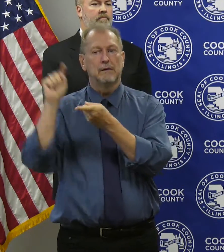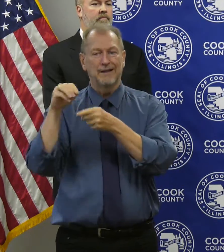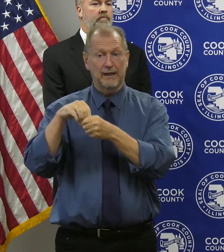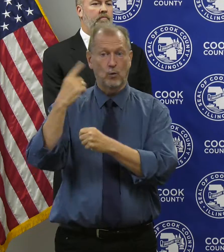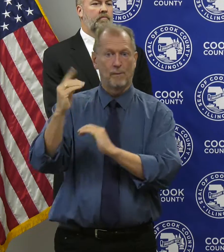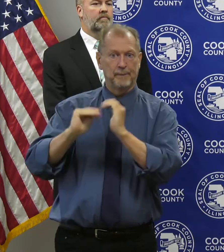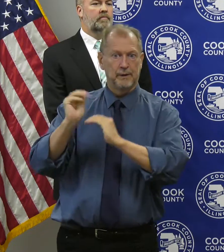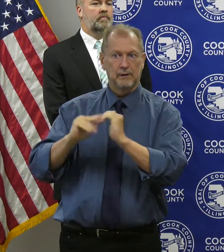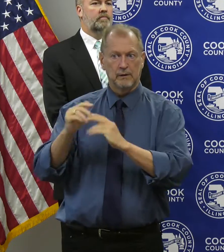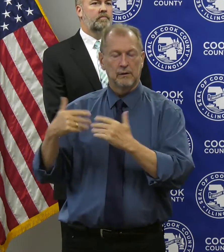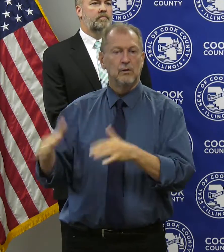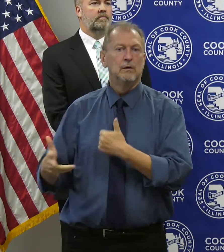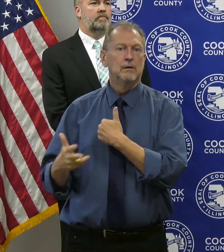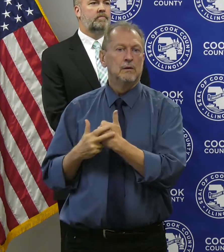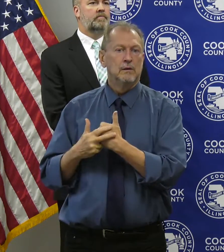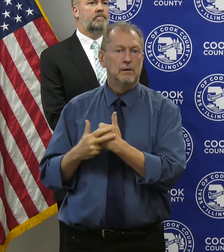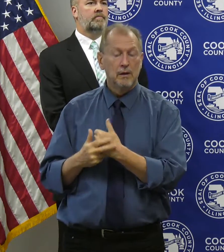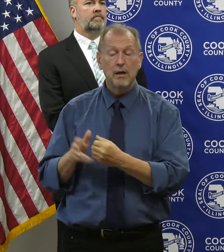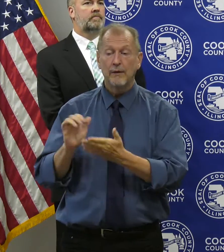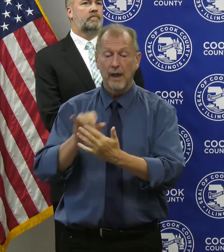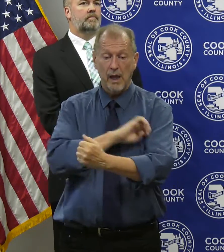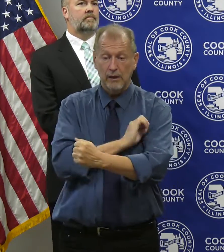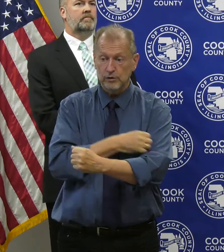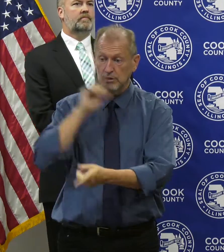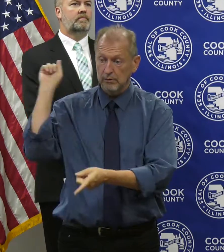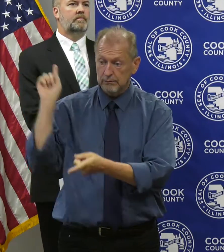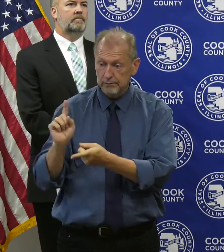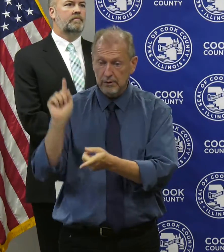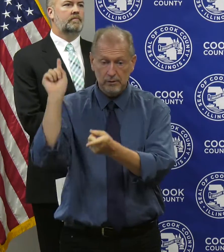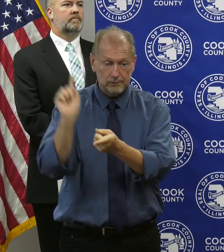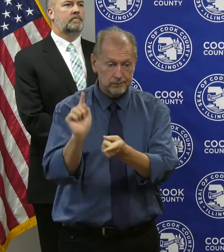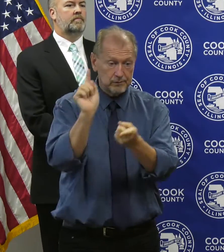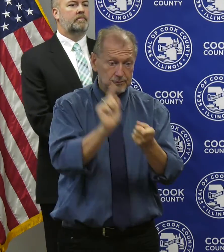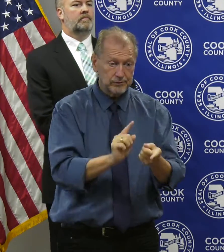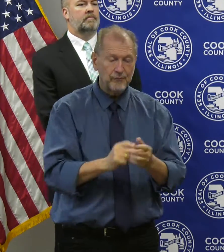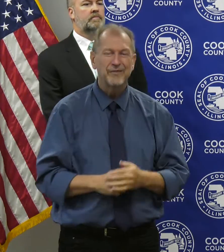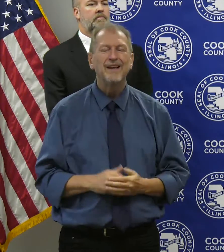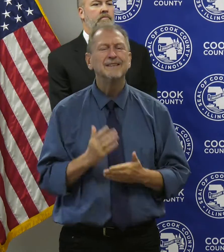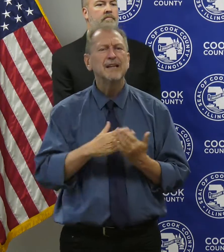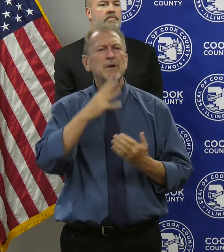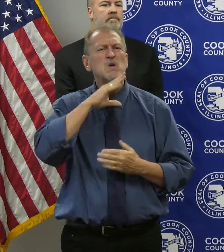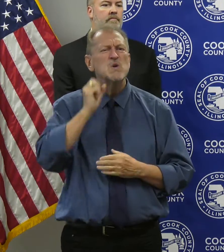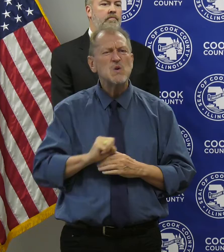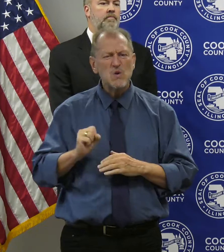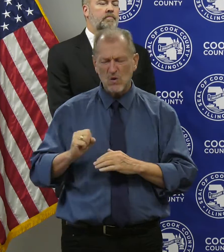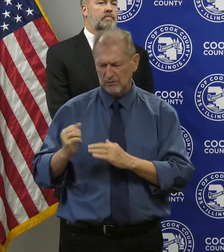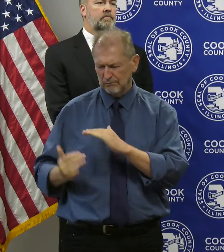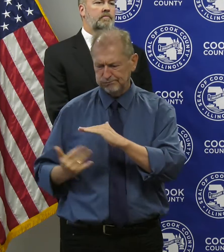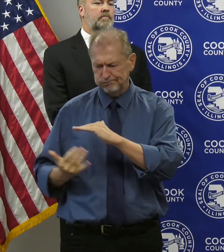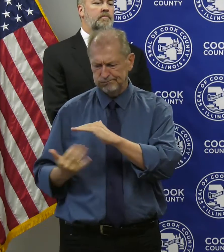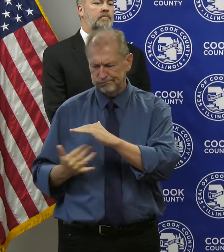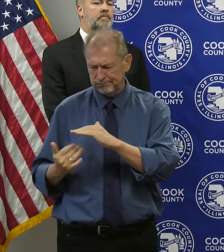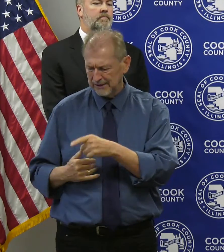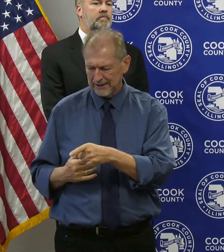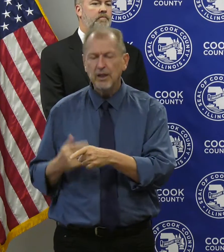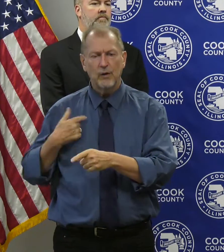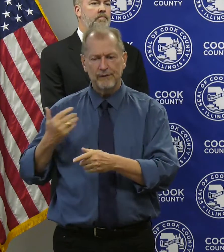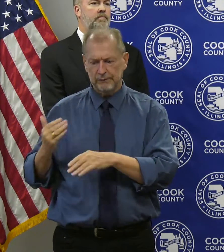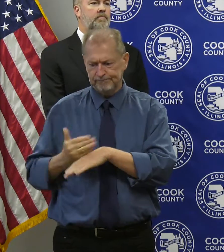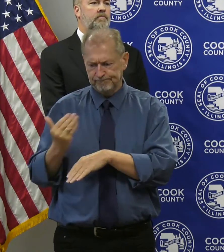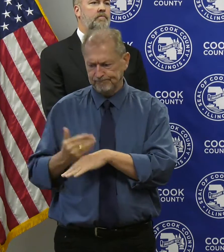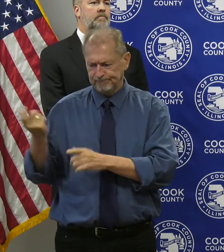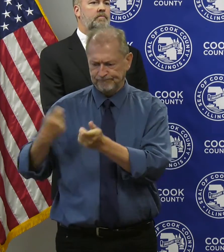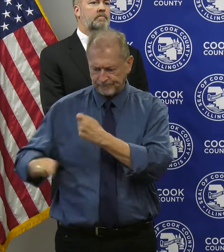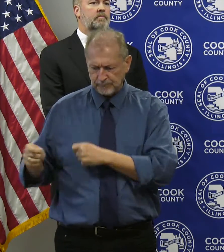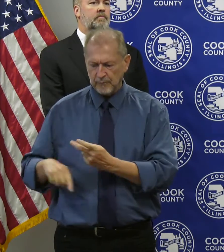In these facilities, we made savings improvements by tuning up boilers so they operated efficiently, installing pipe insulation, which is really